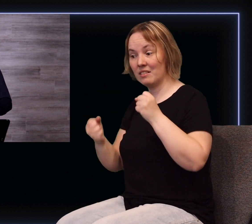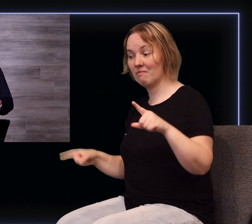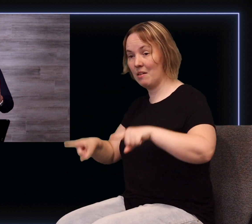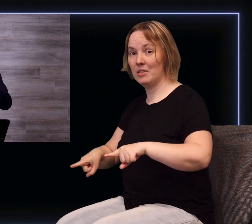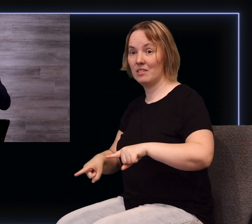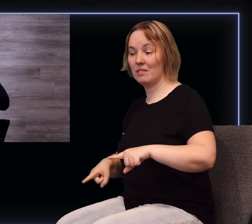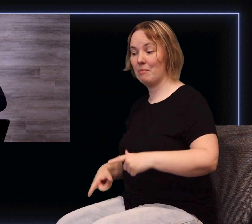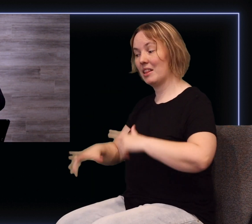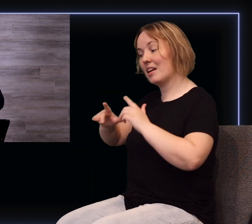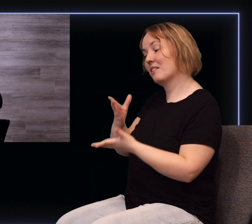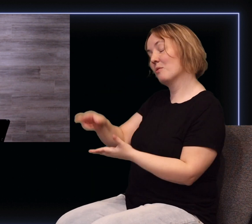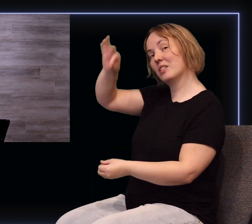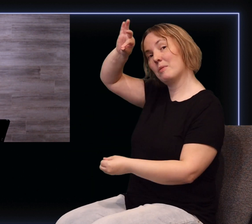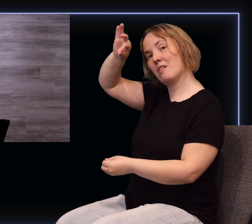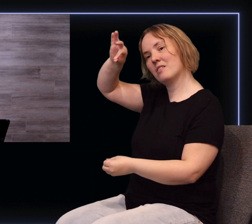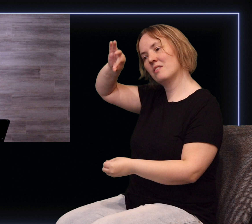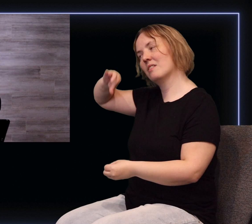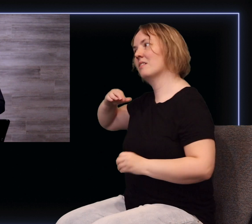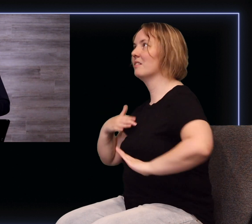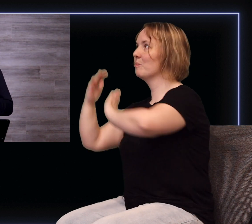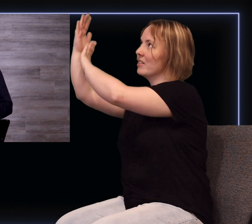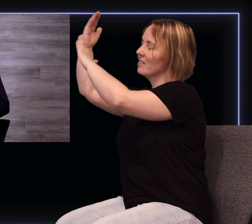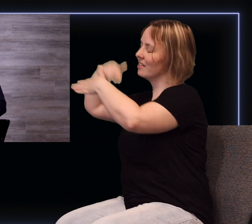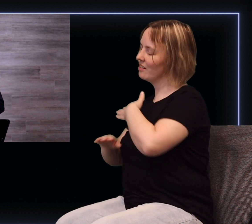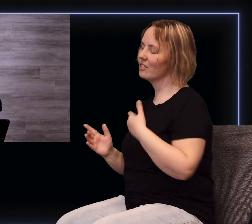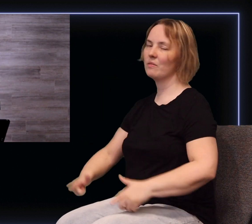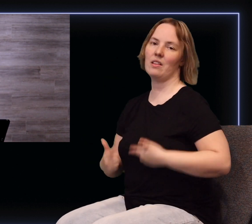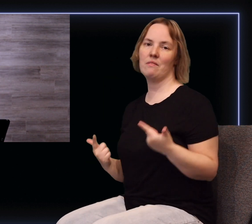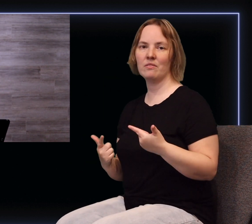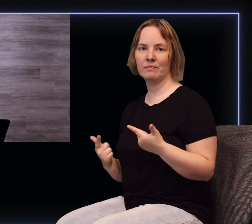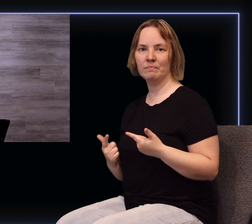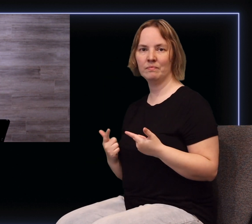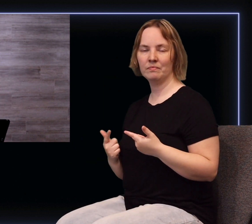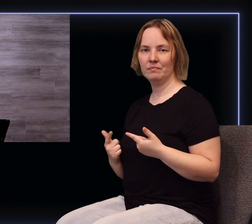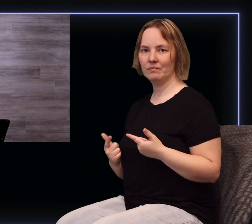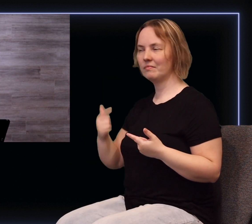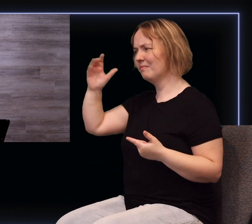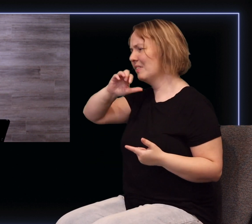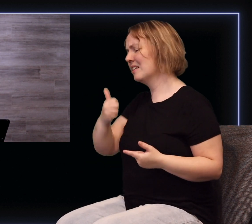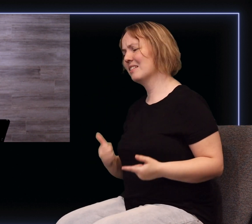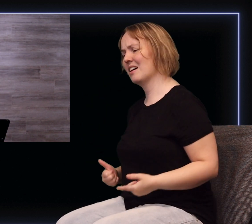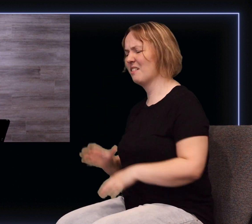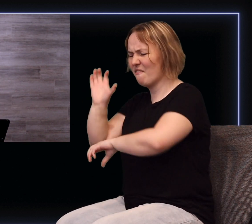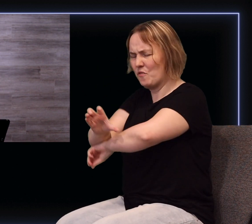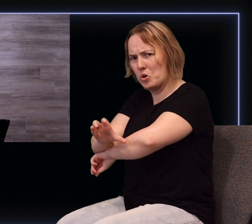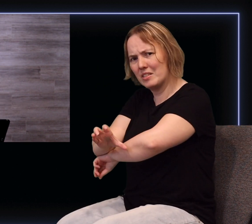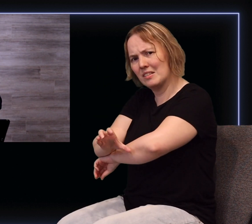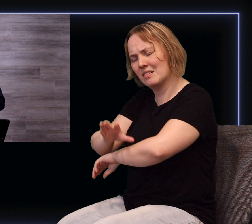by allowing the Holy Spirit and his presence to enter into our life. You see, he's not going to force his way in.